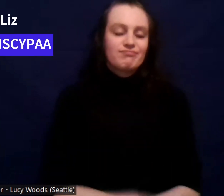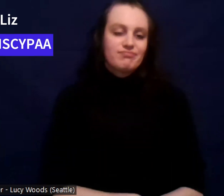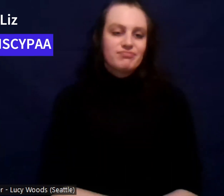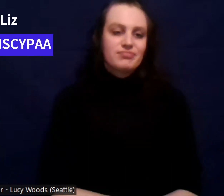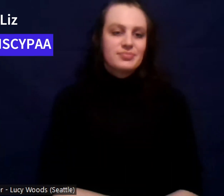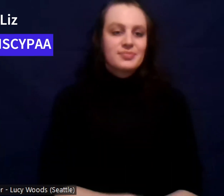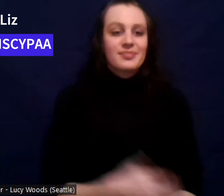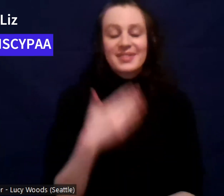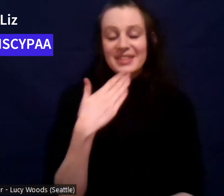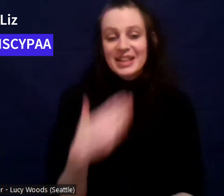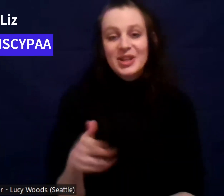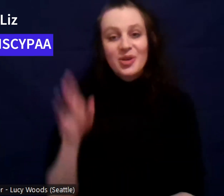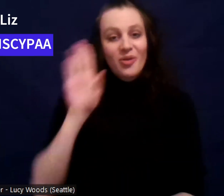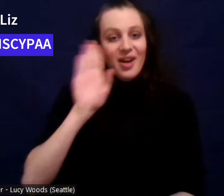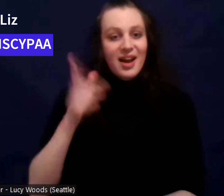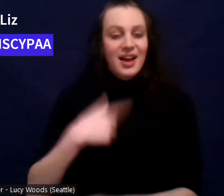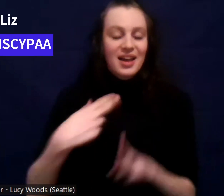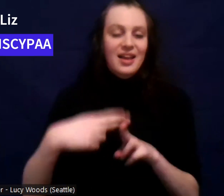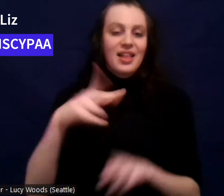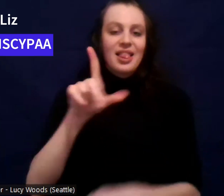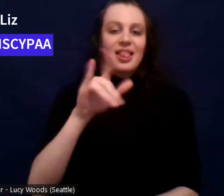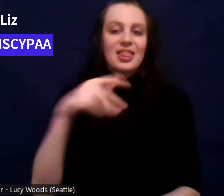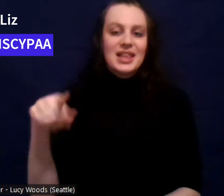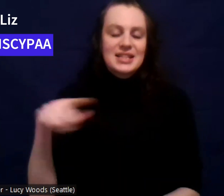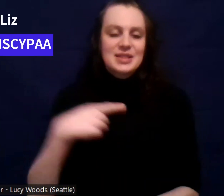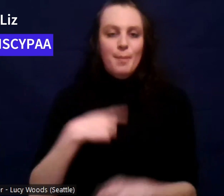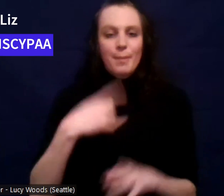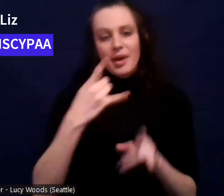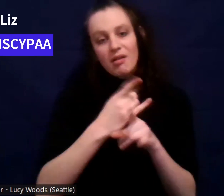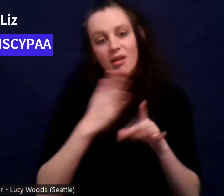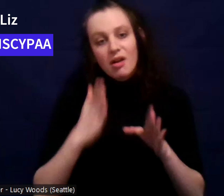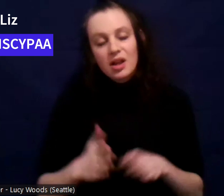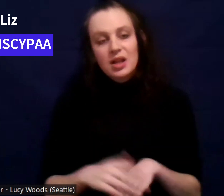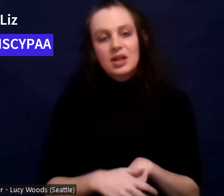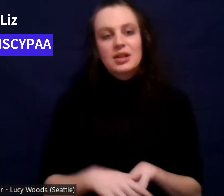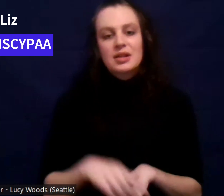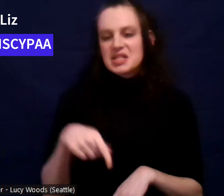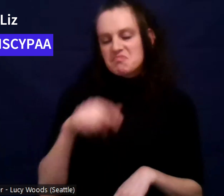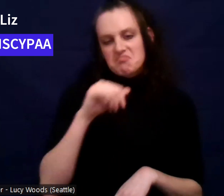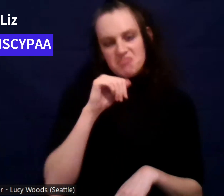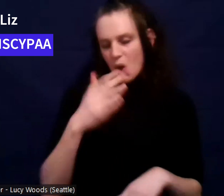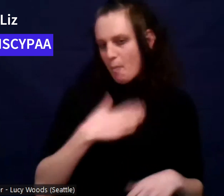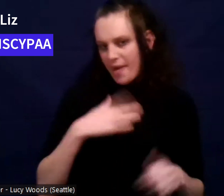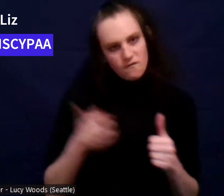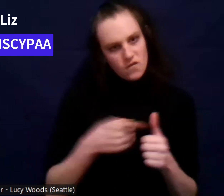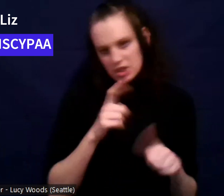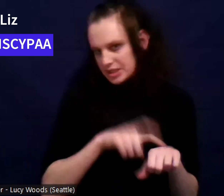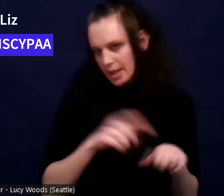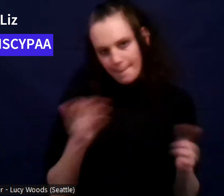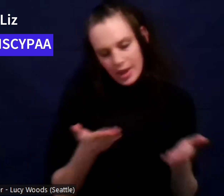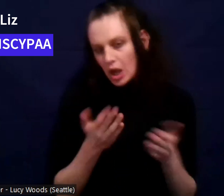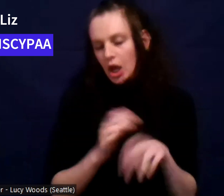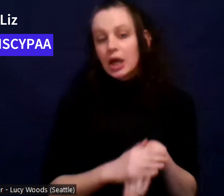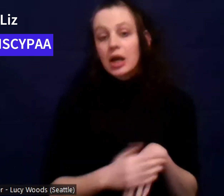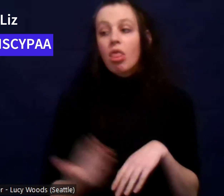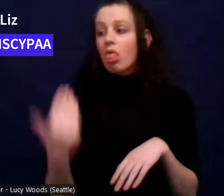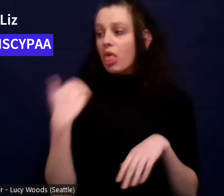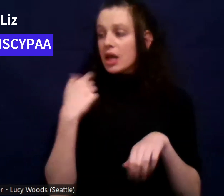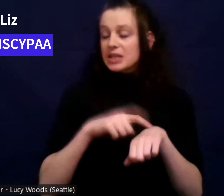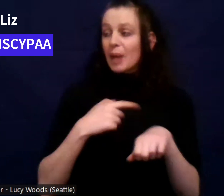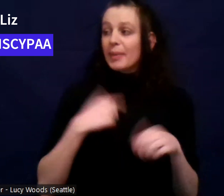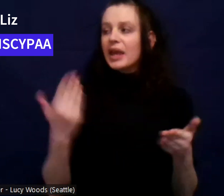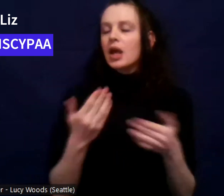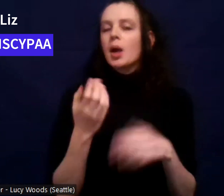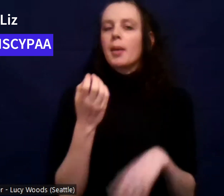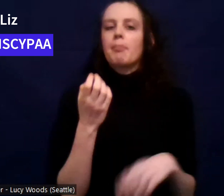Thank you. I'm Liz. I'm an alcoholic. This is not my first time here. The last time I was here, it was like years